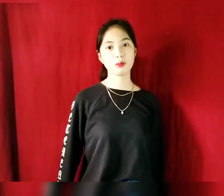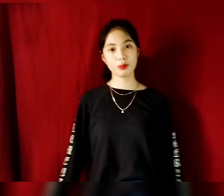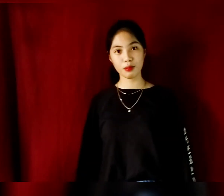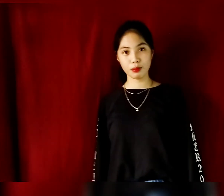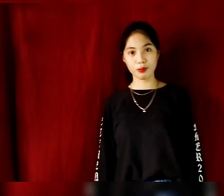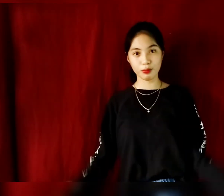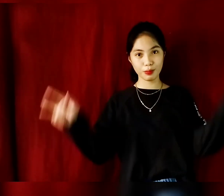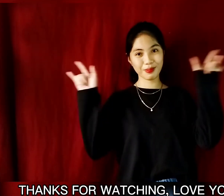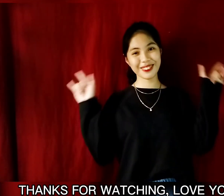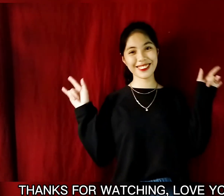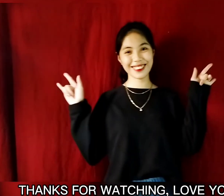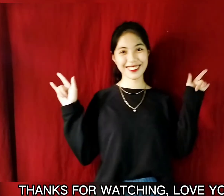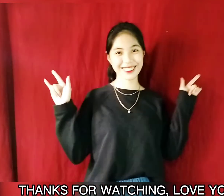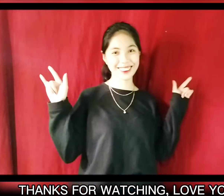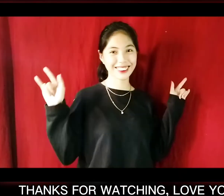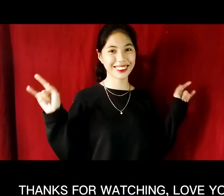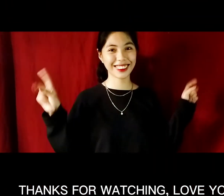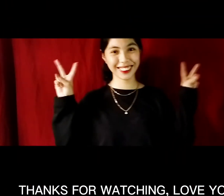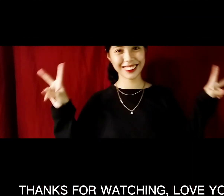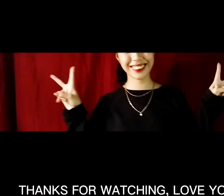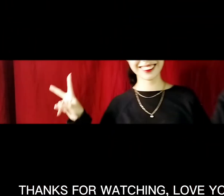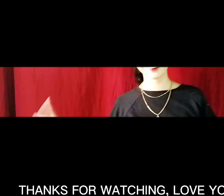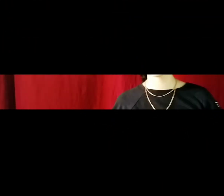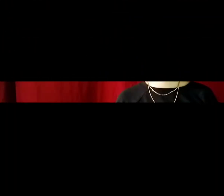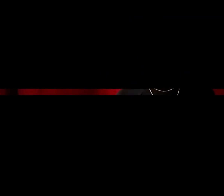oh Oh, Japan At least I Yeah, I give up Thank you.